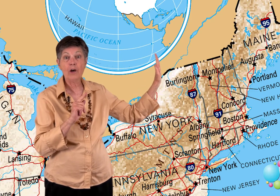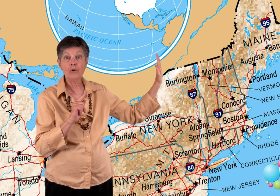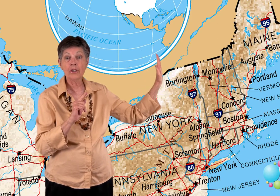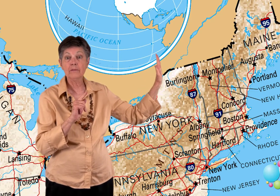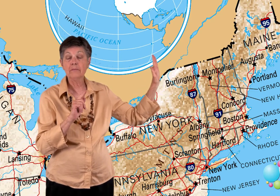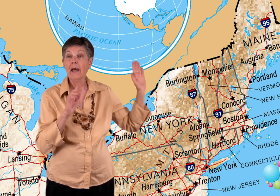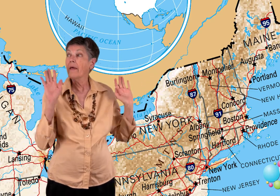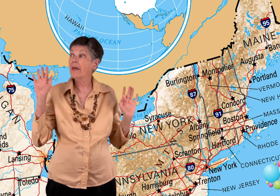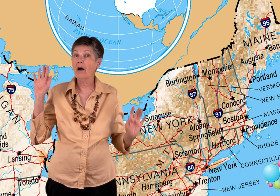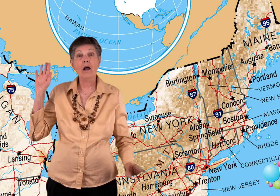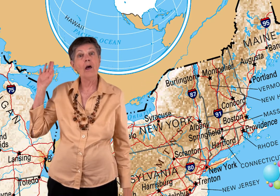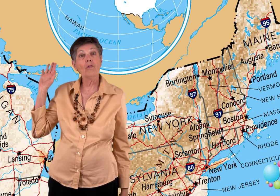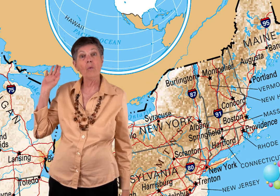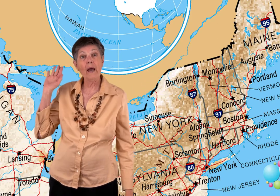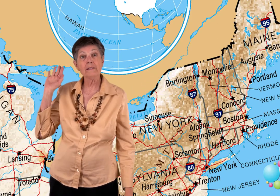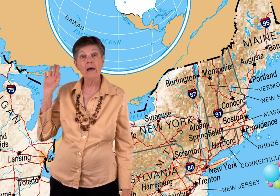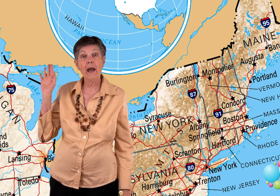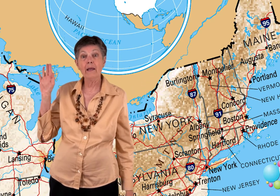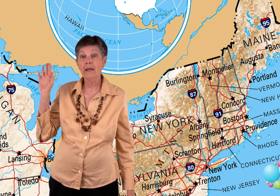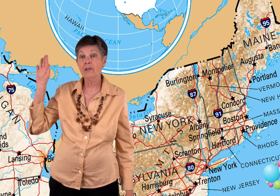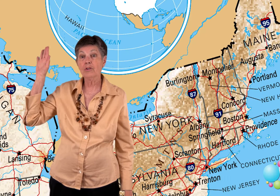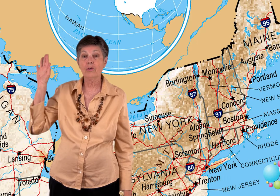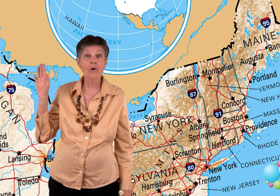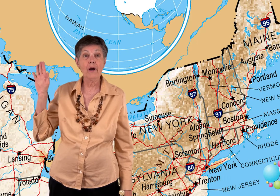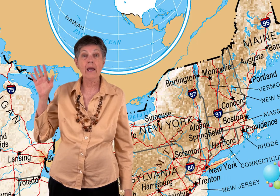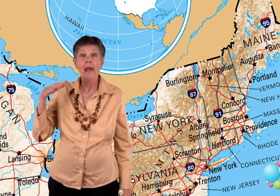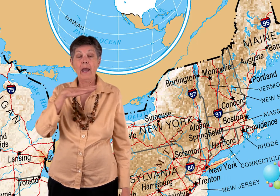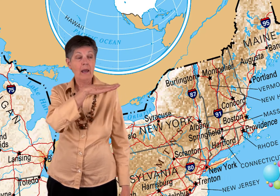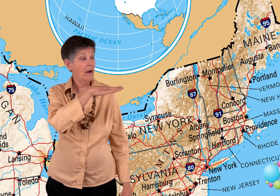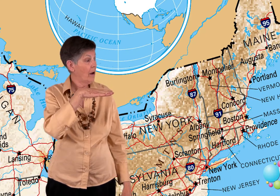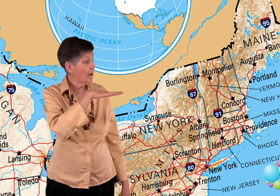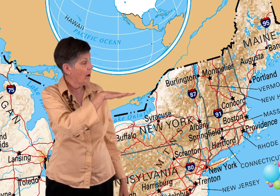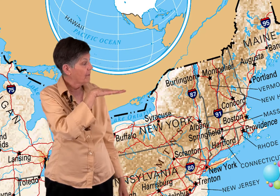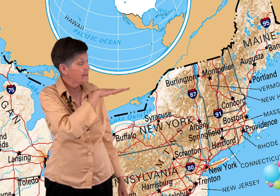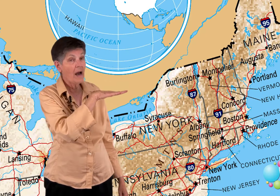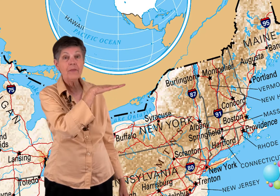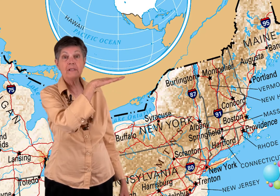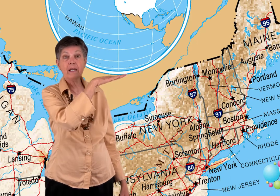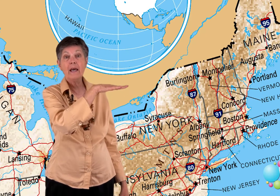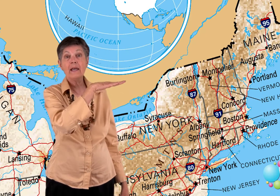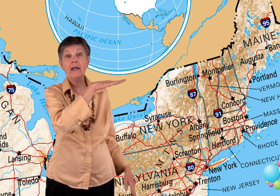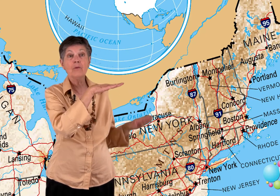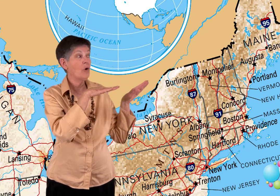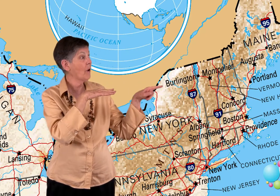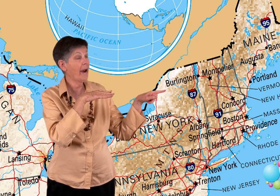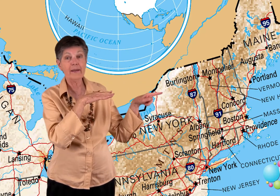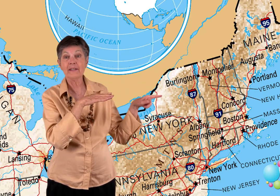Ocean. Then on the west side is New York, and on the south is Connecticut and Rhode Island.